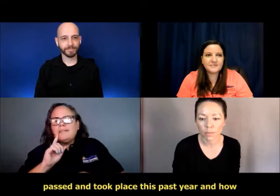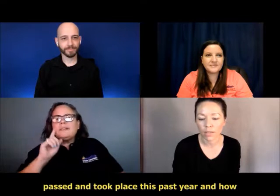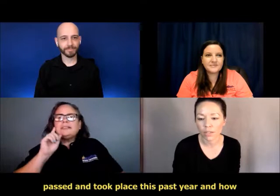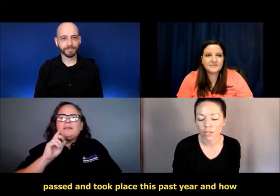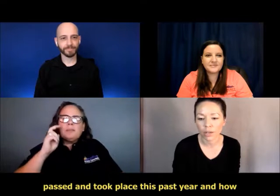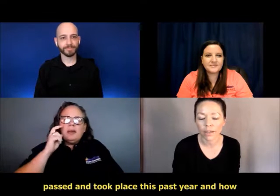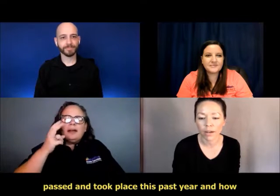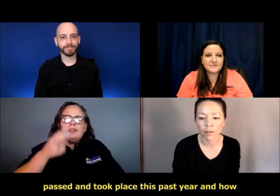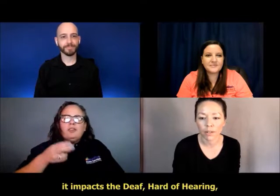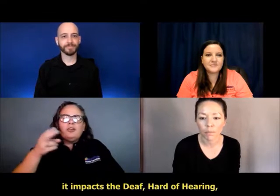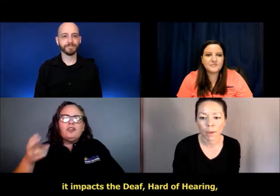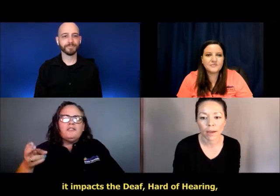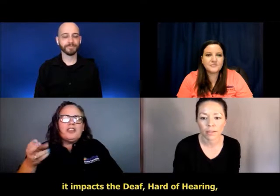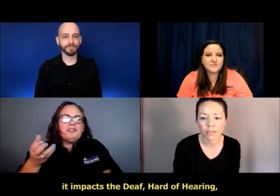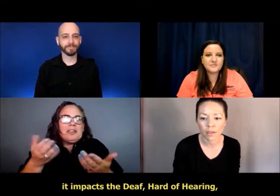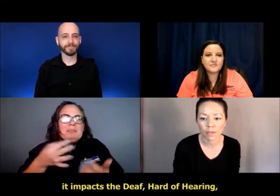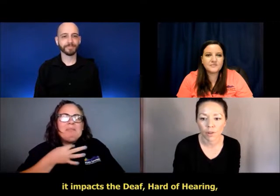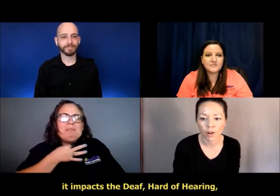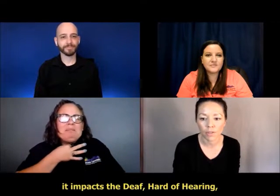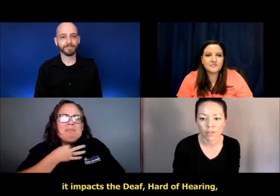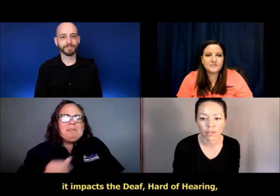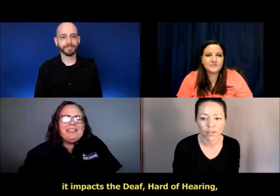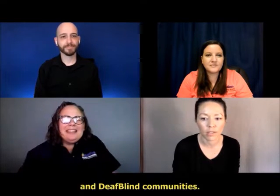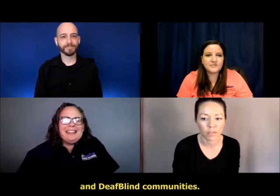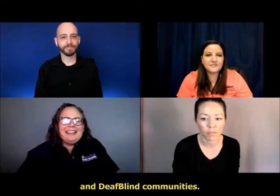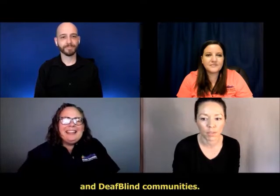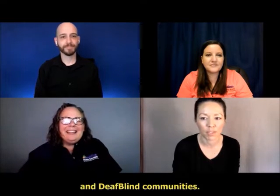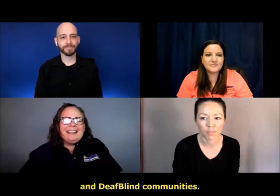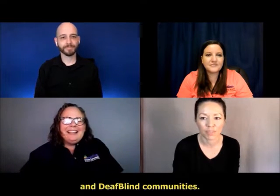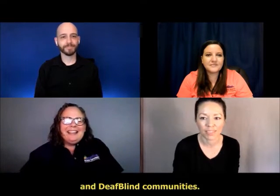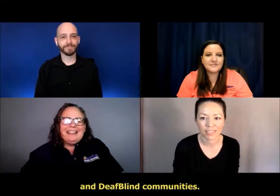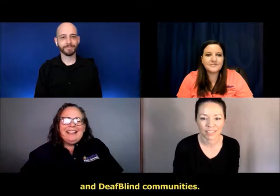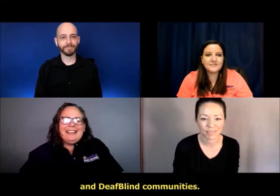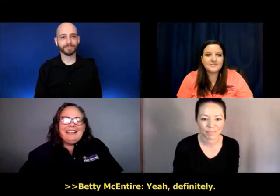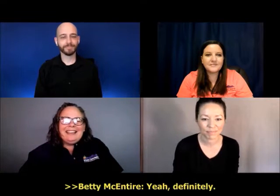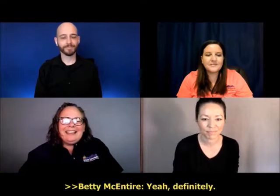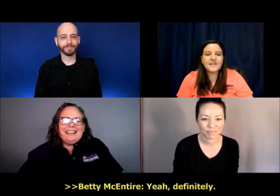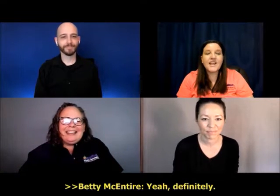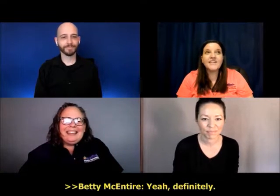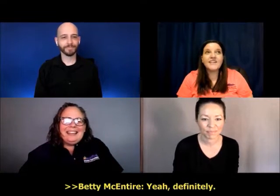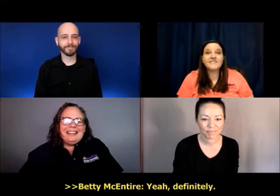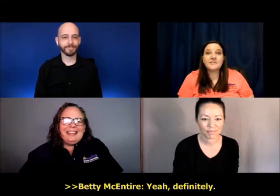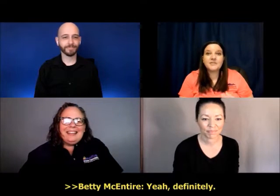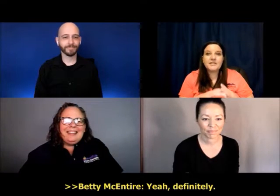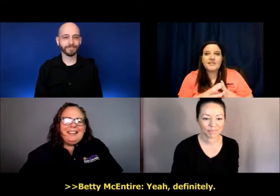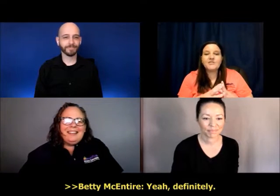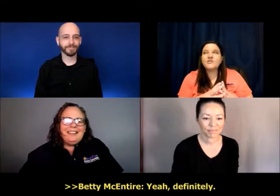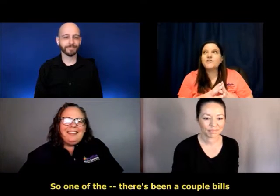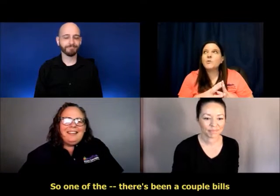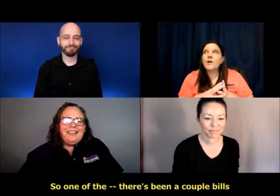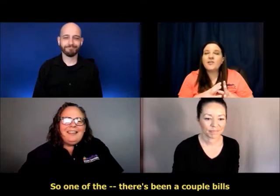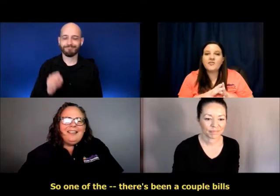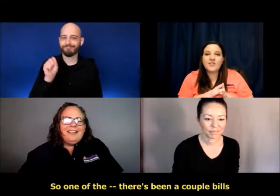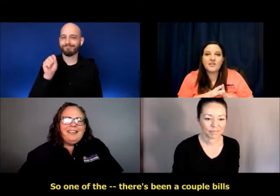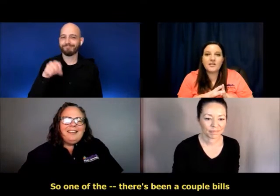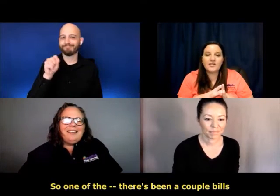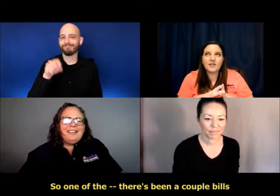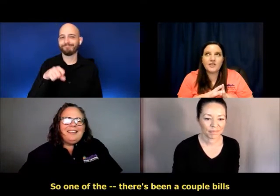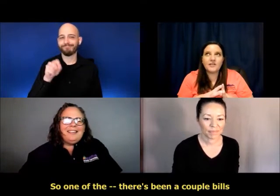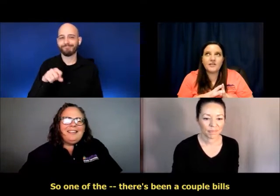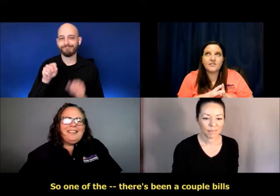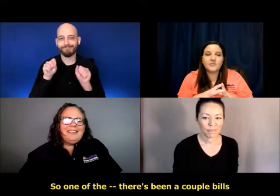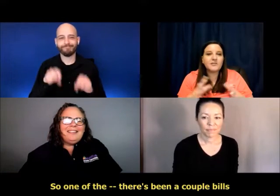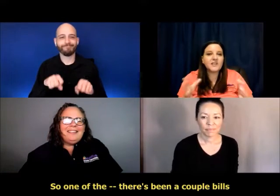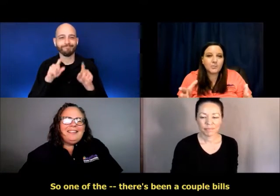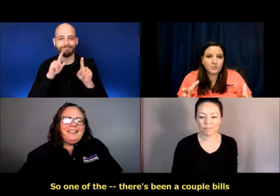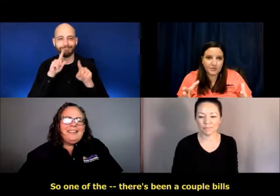place this past year and how it impacts the deaf, hard of hearing, and deaf-blind communities. Yeah, definitely. So one of the,